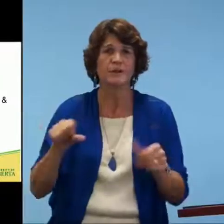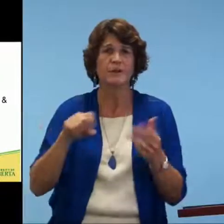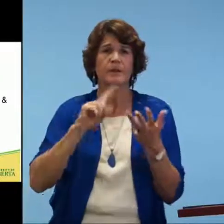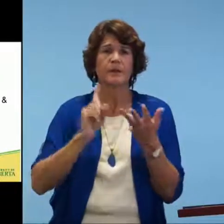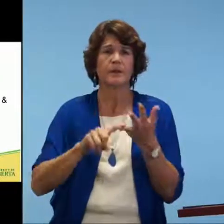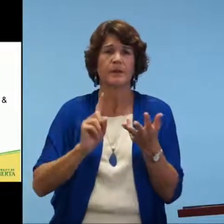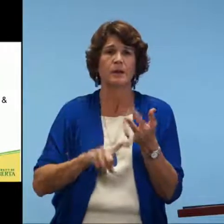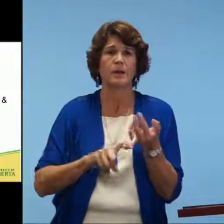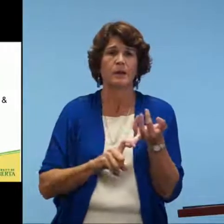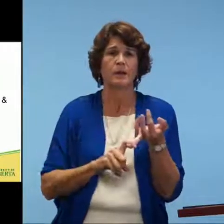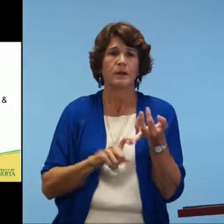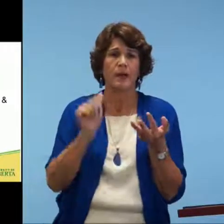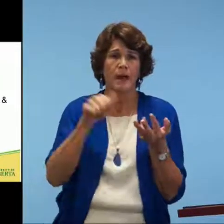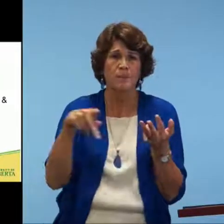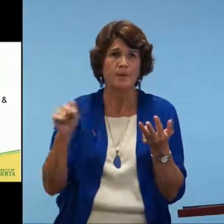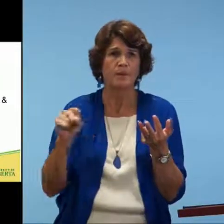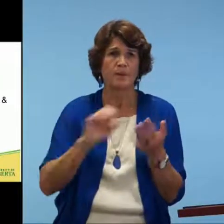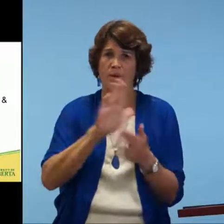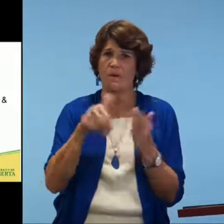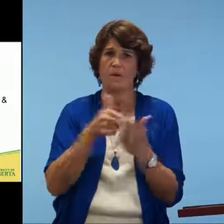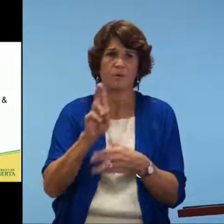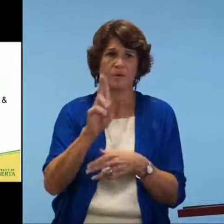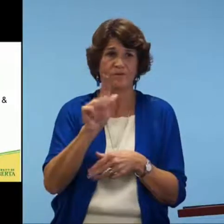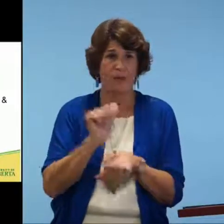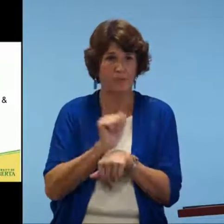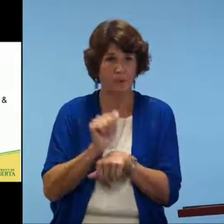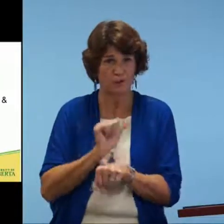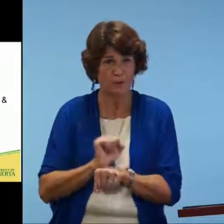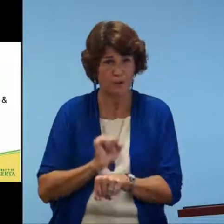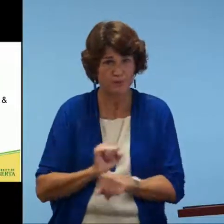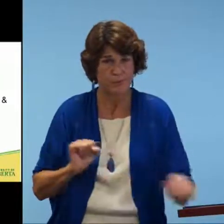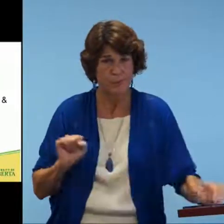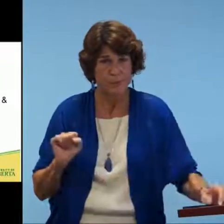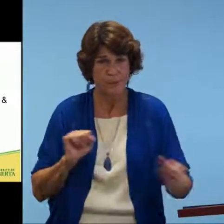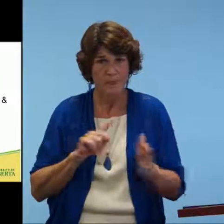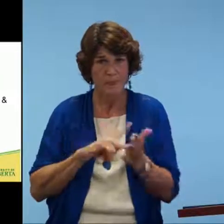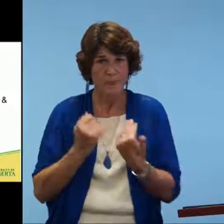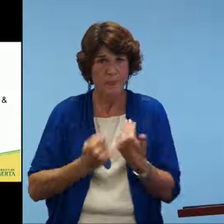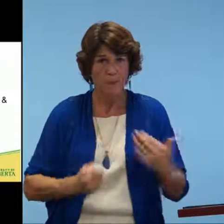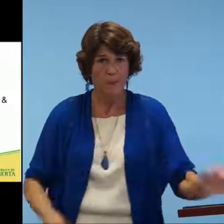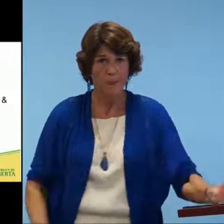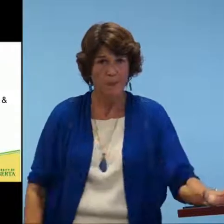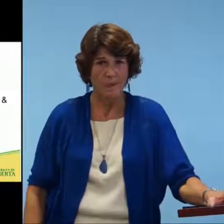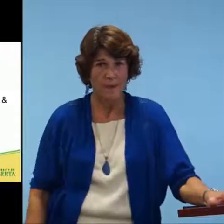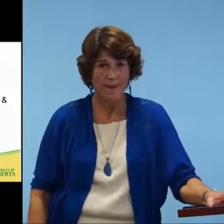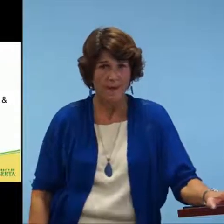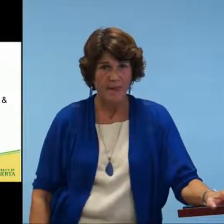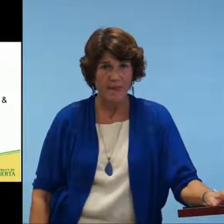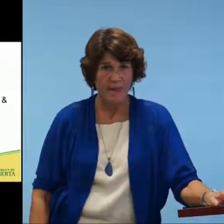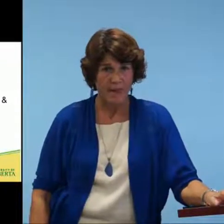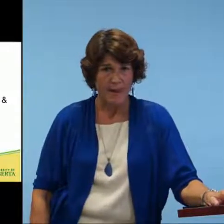all of that stuff is all Alberta, University of Alberta resources.